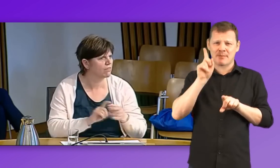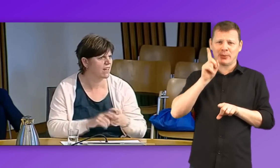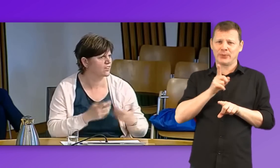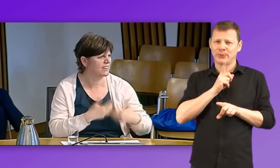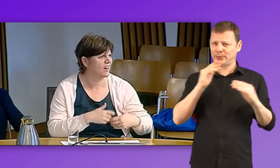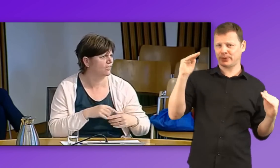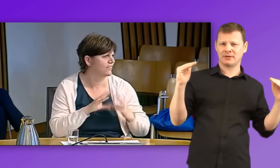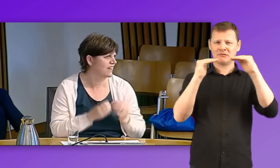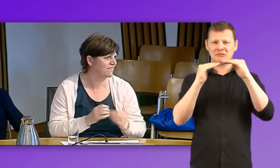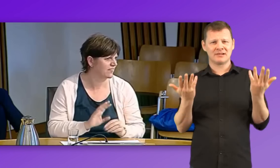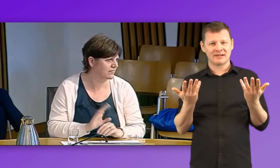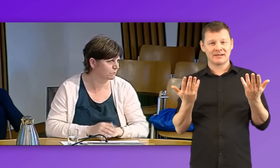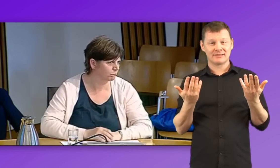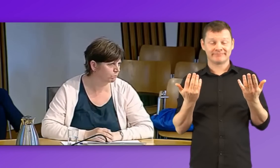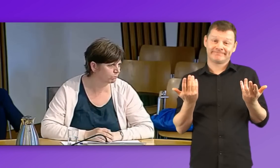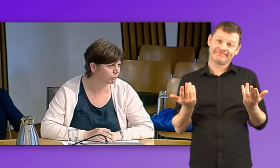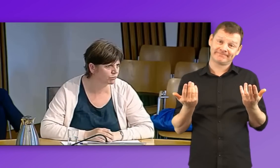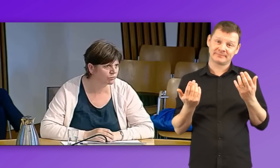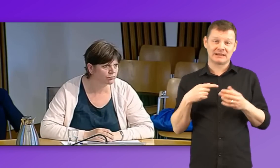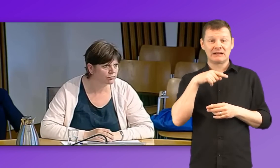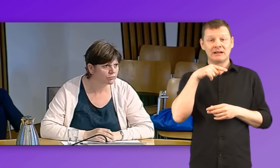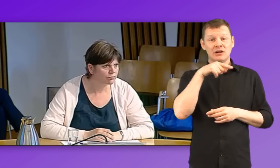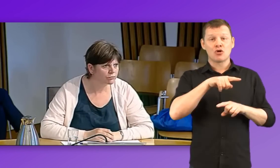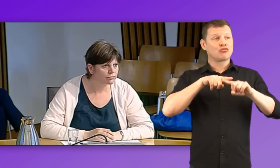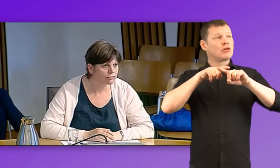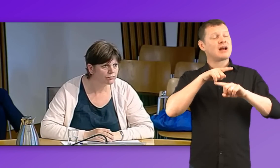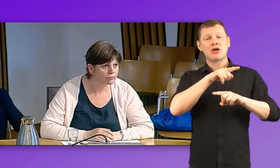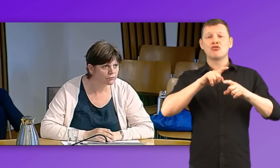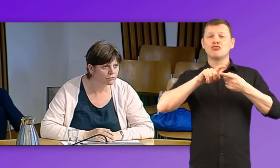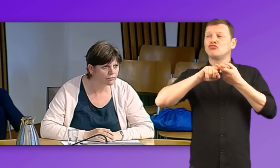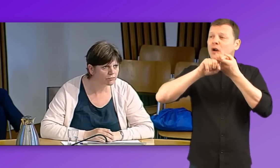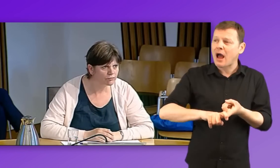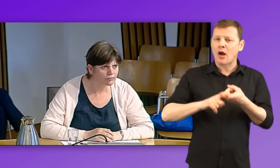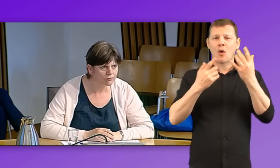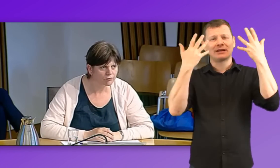hearing peers. And like their hearing peers, they shouldn't have to rely on technology for everything.